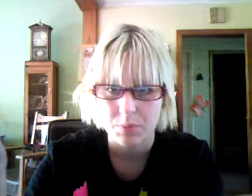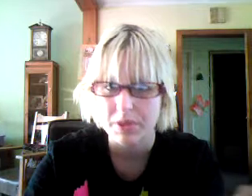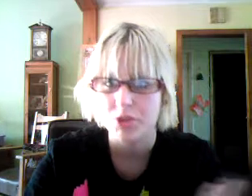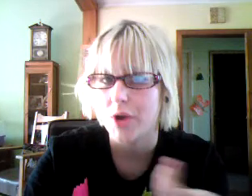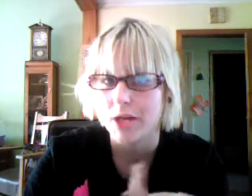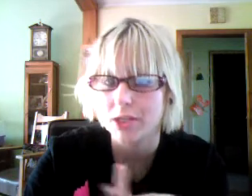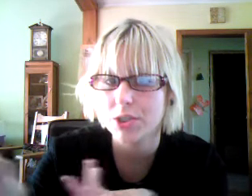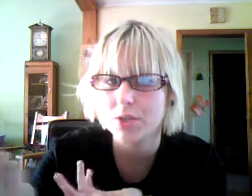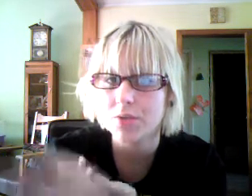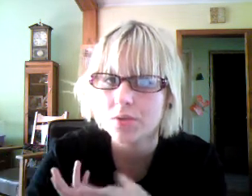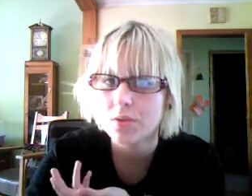would be attracted to.